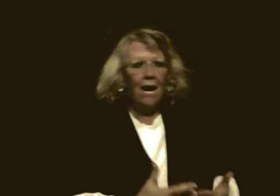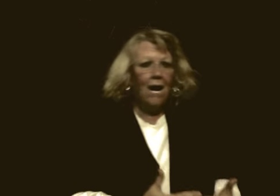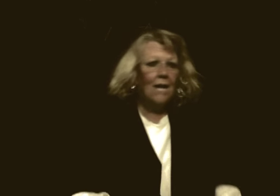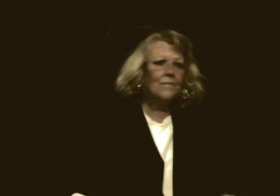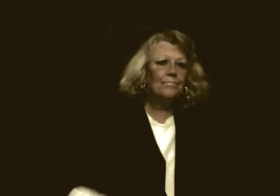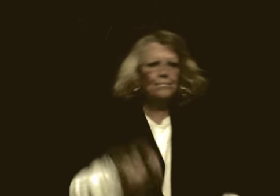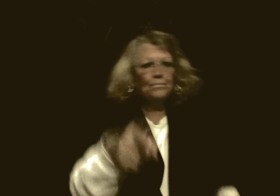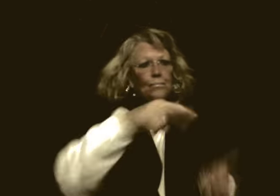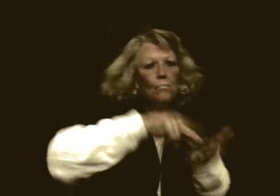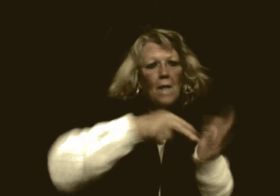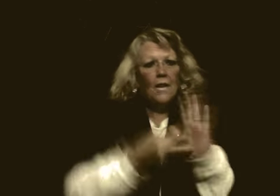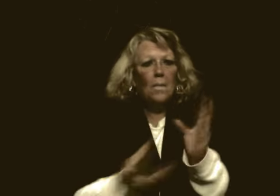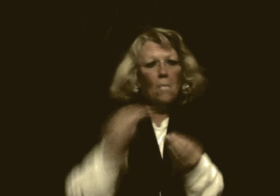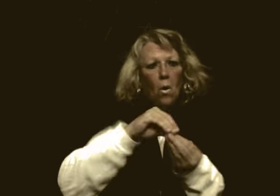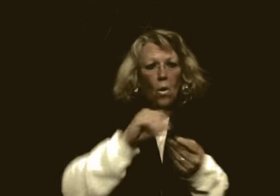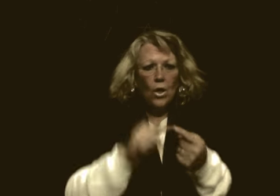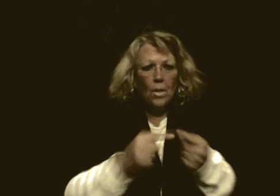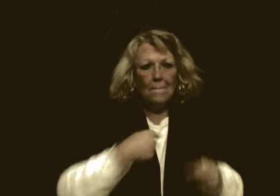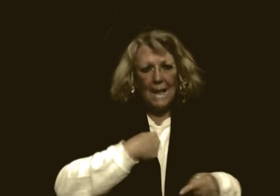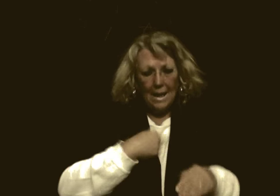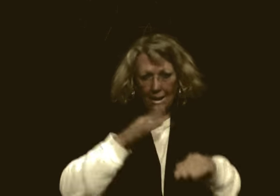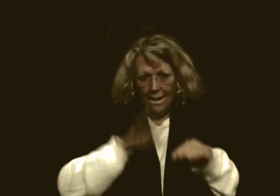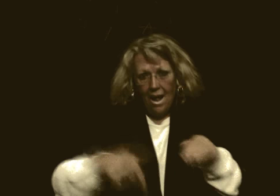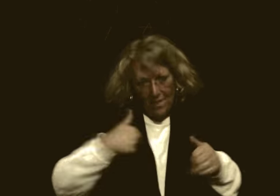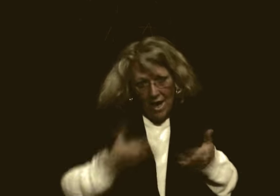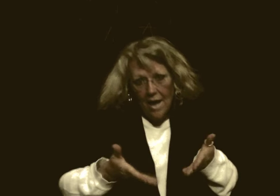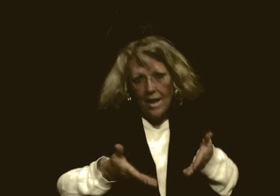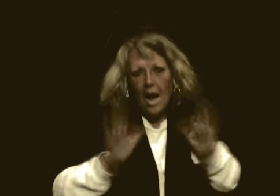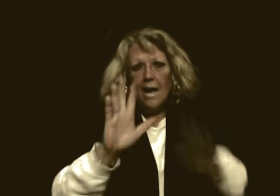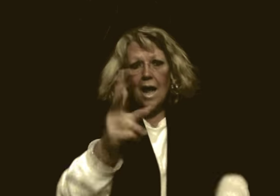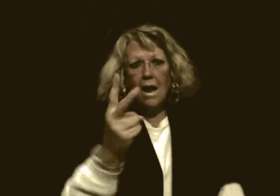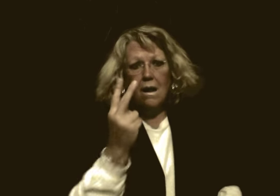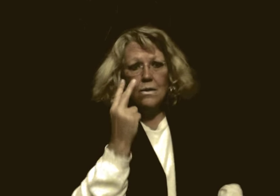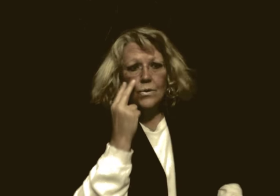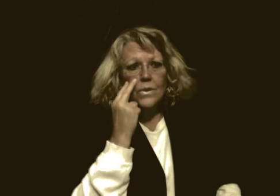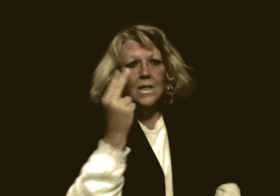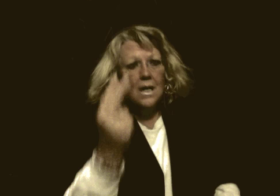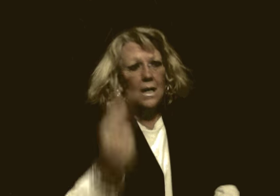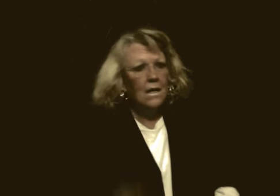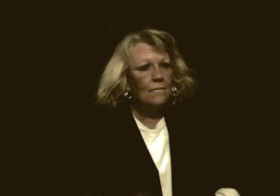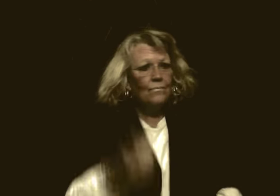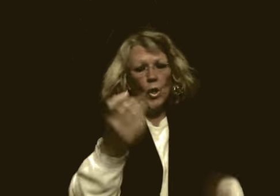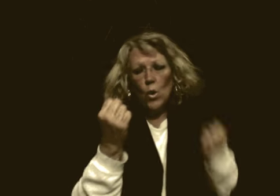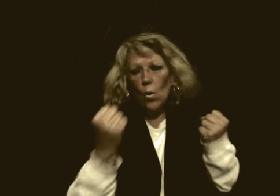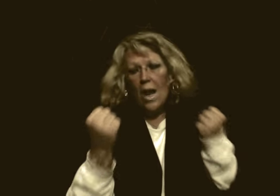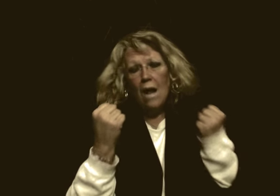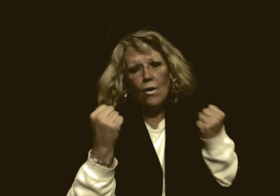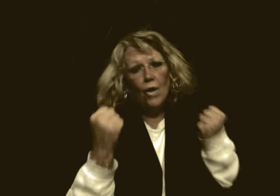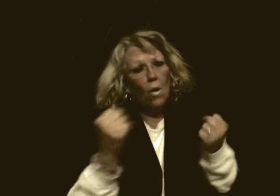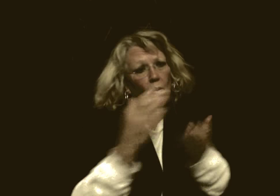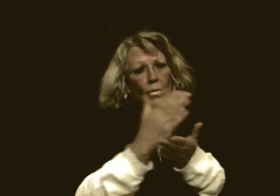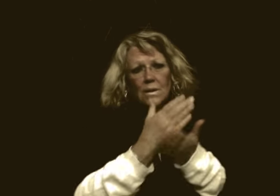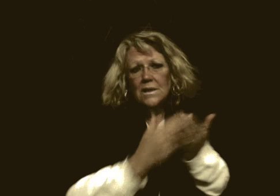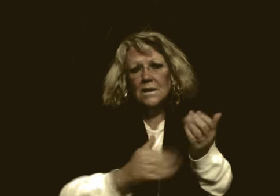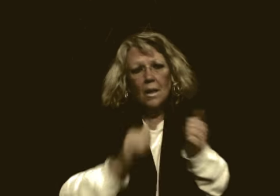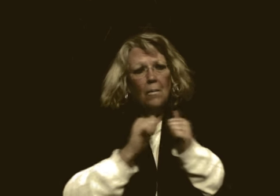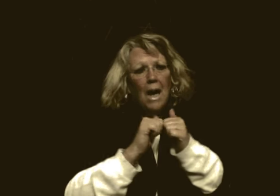And when you're with me, I'll let you see, you fell on my side